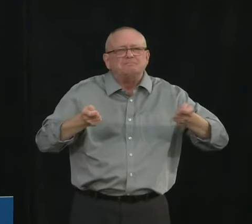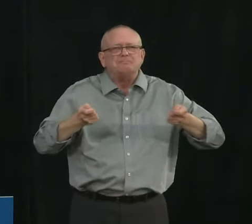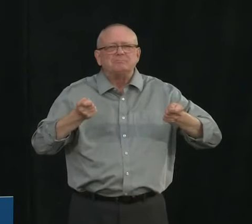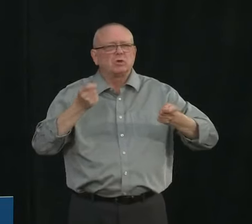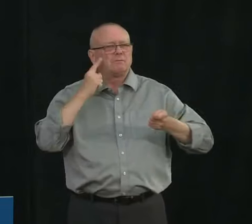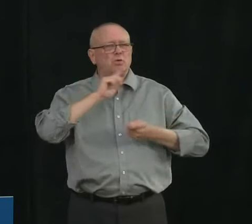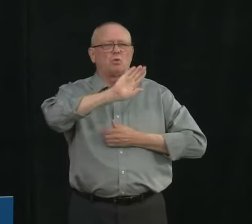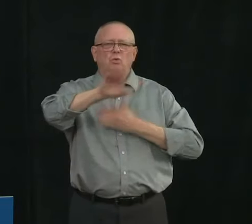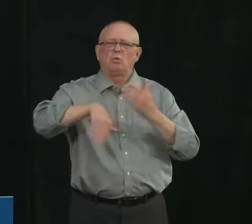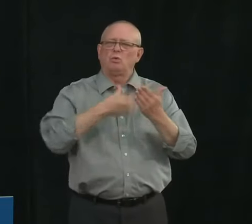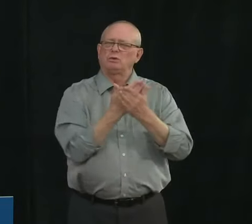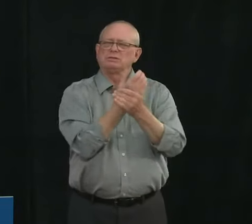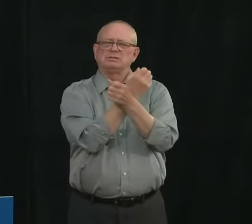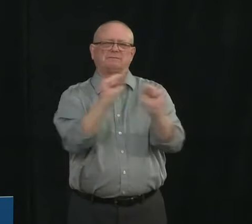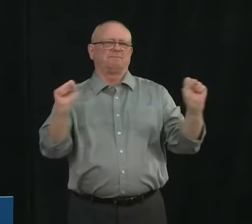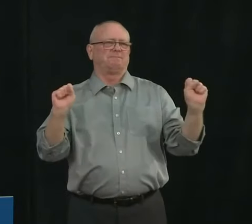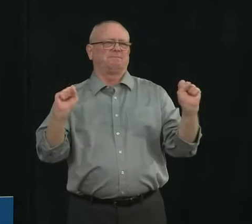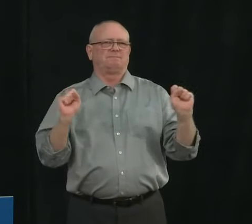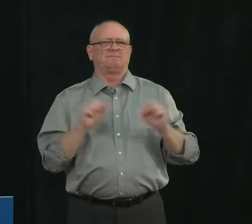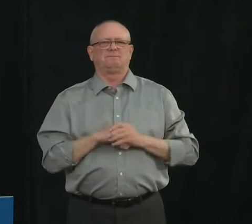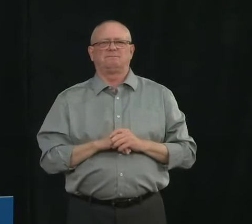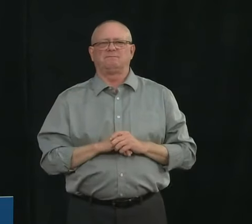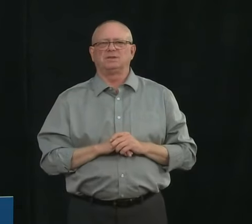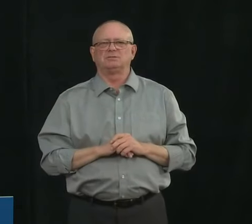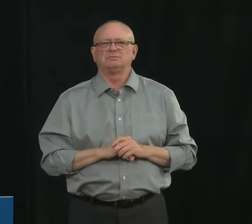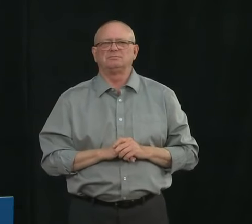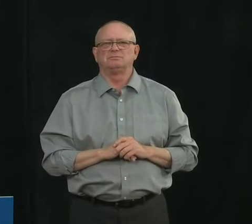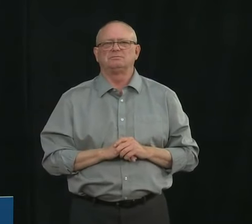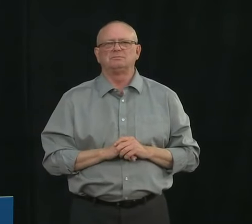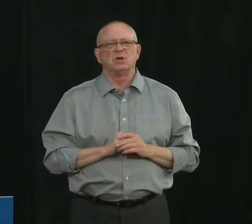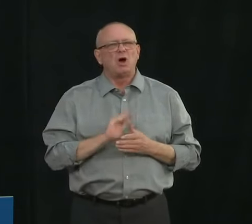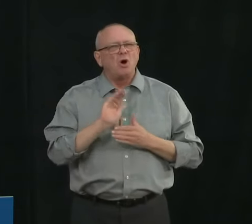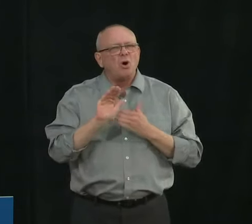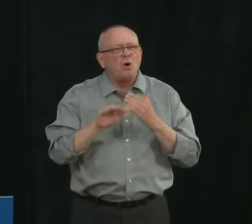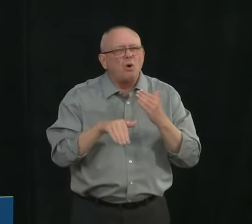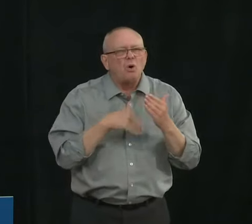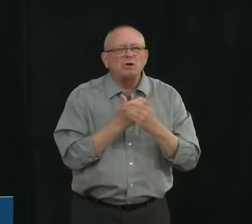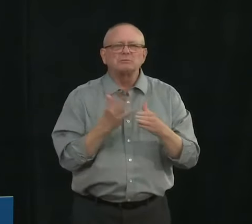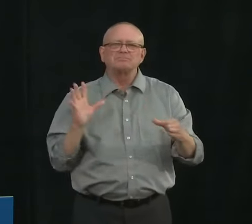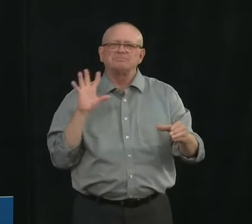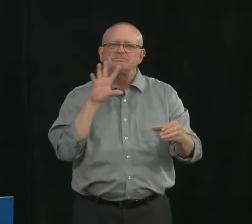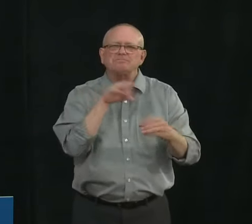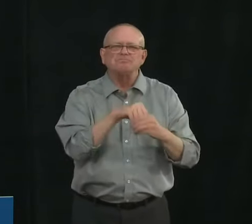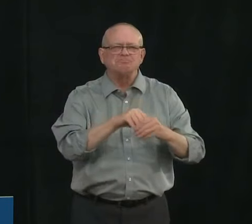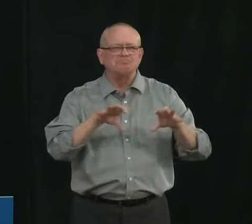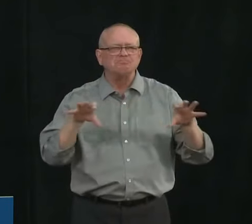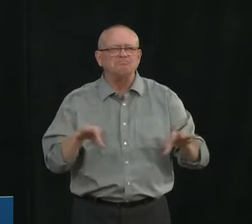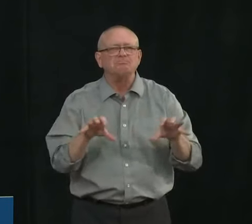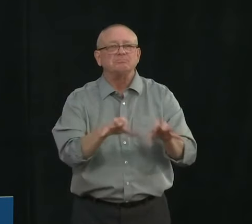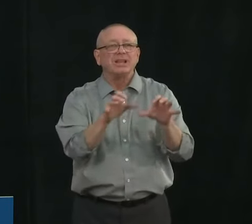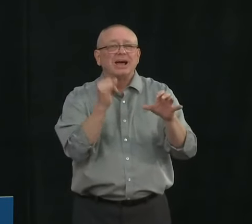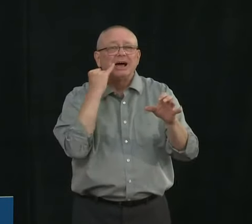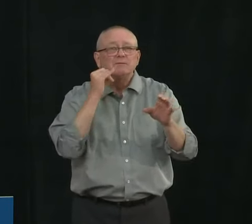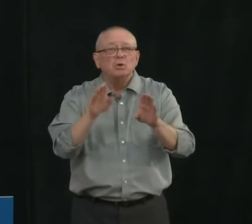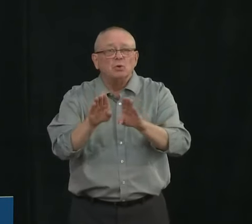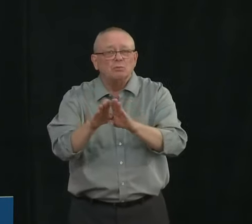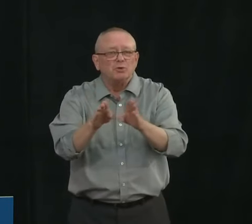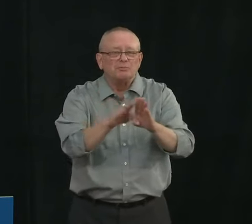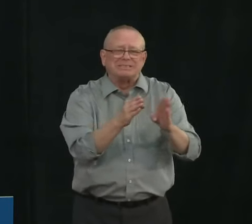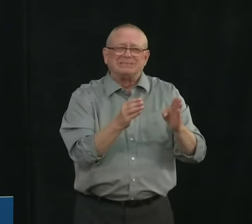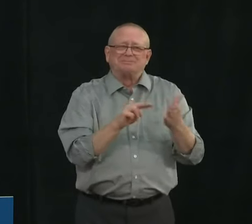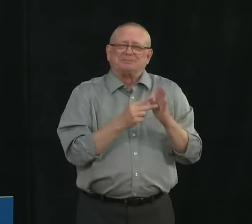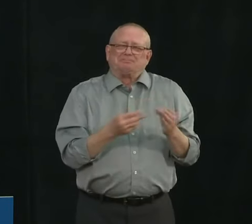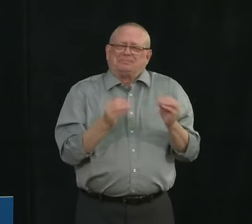important that we all continue to do our part by looking out for each other as we open activities back up. I am confident